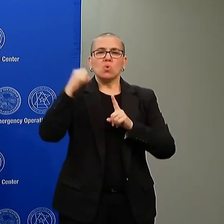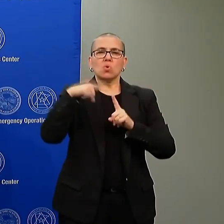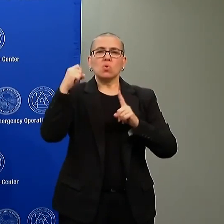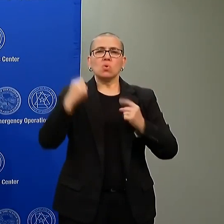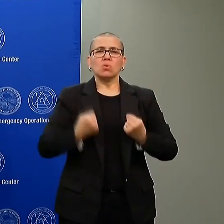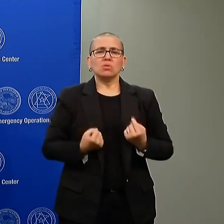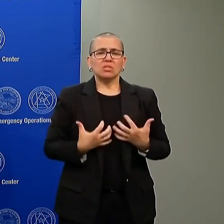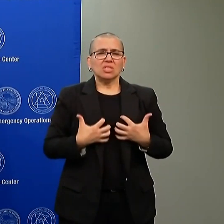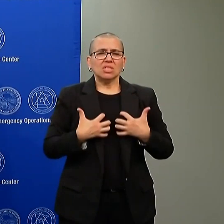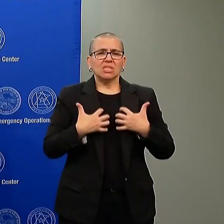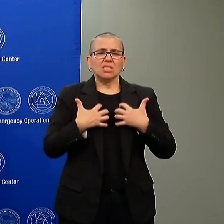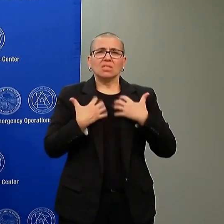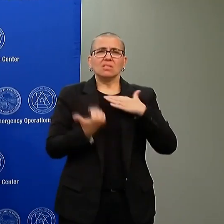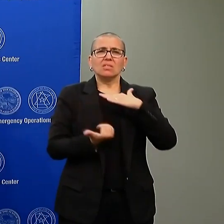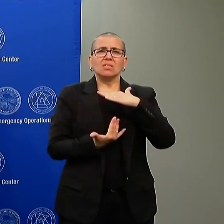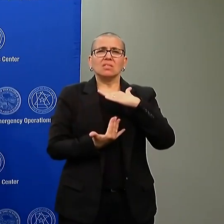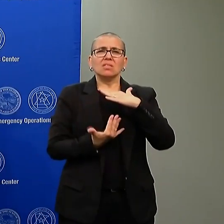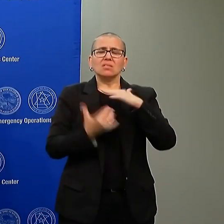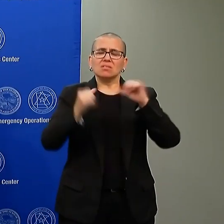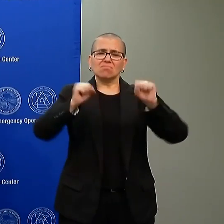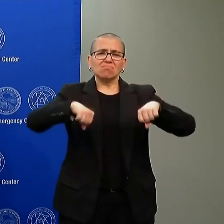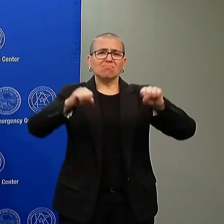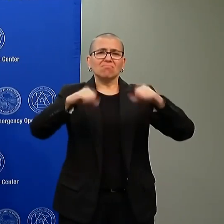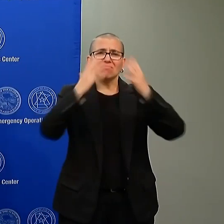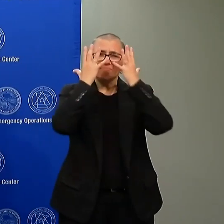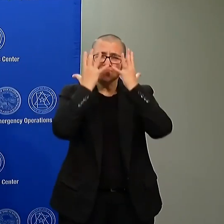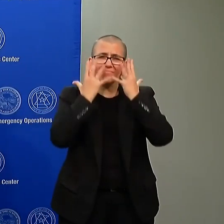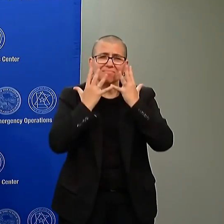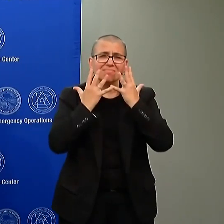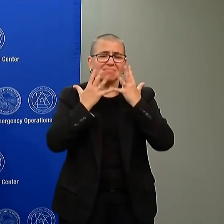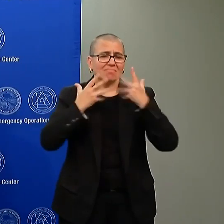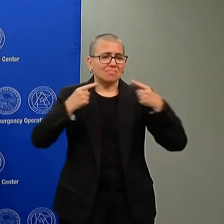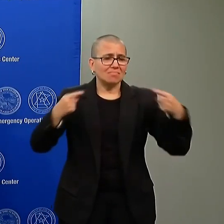Sadness, pain, heartache, frustration